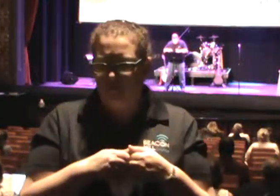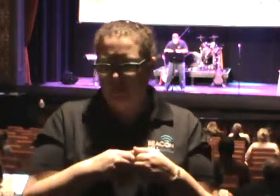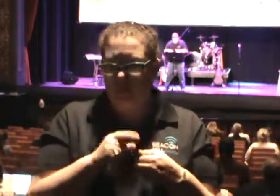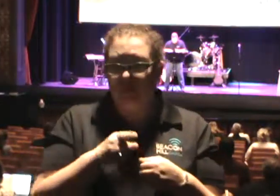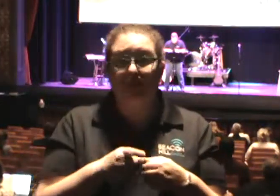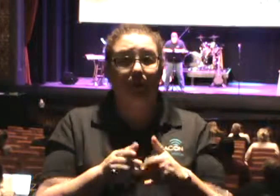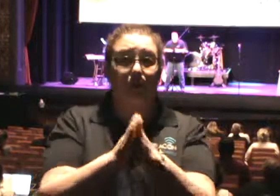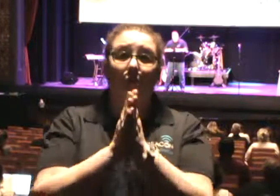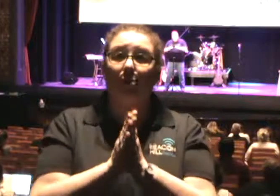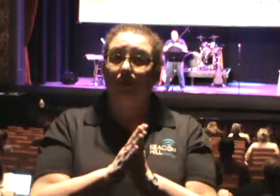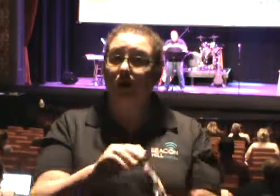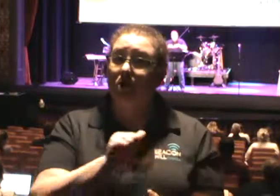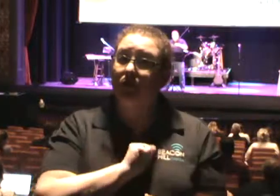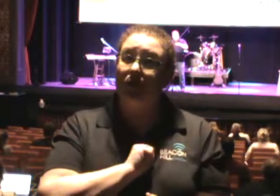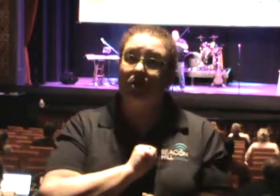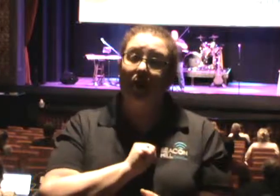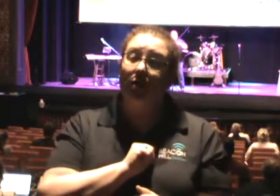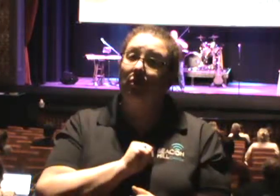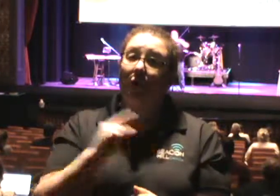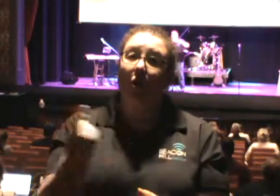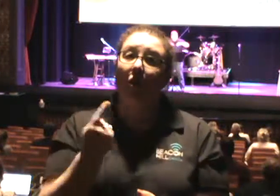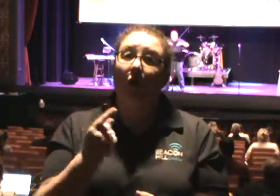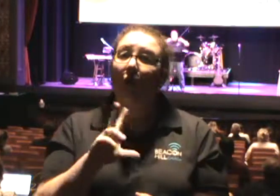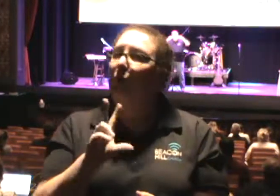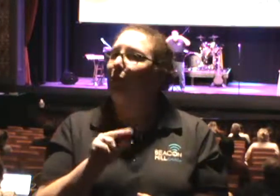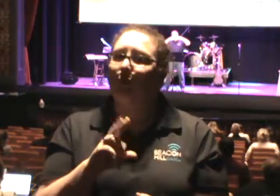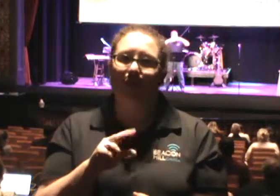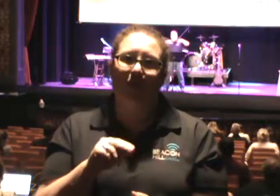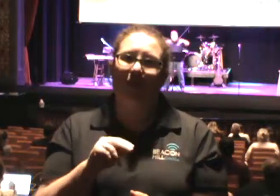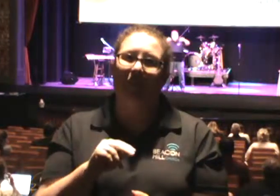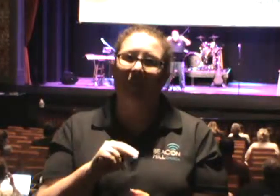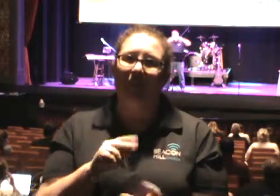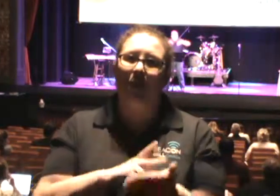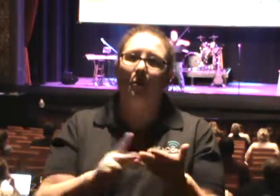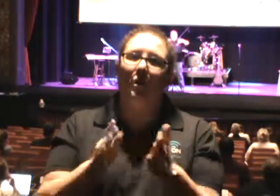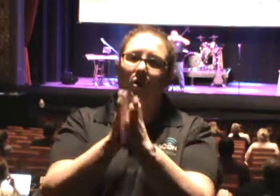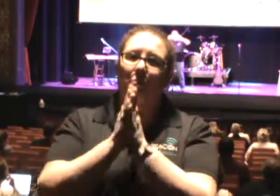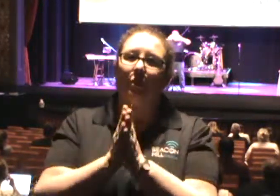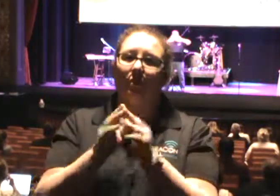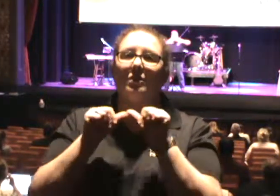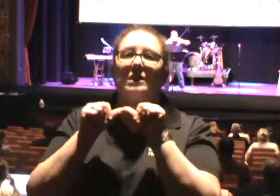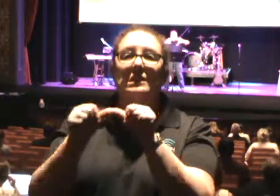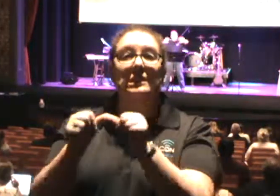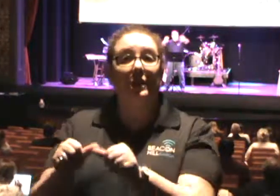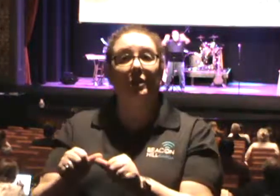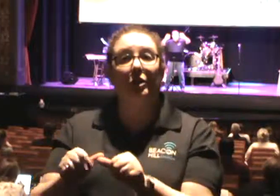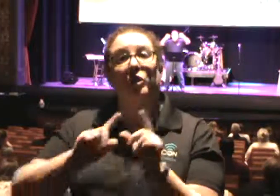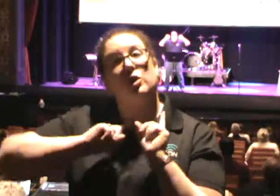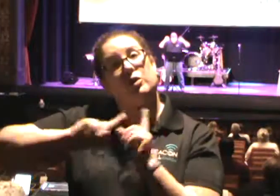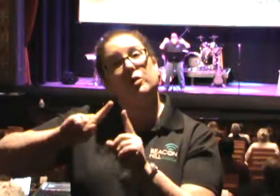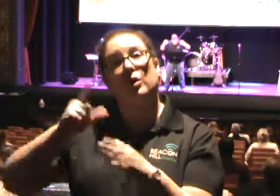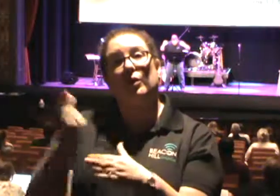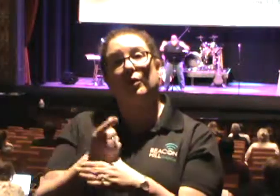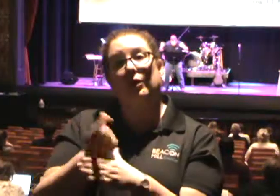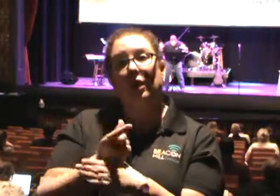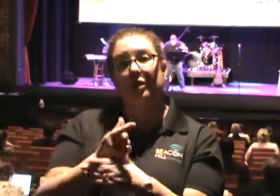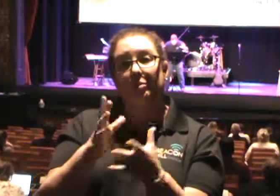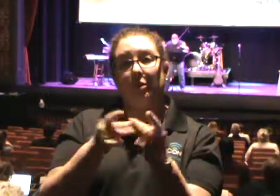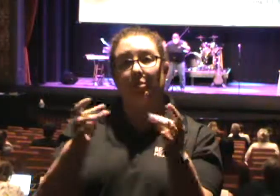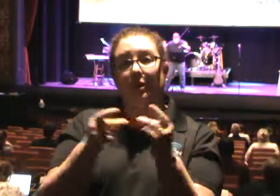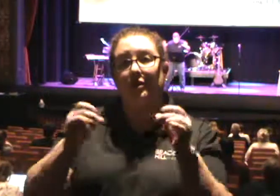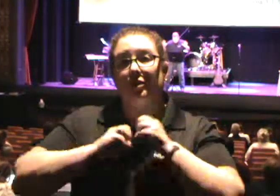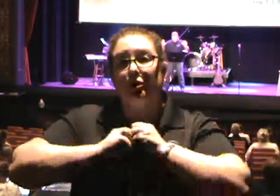for himself. His prayer was that he could continue to get the message of the gospel of Jesus Christ out and out